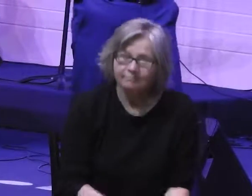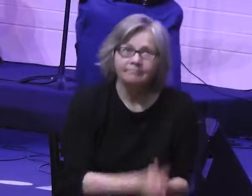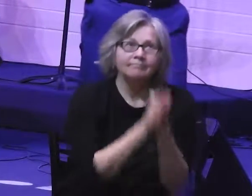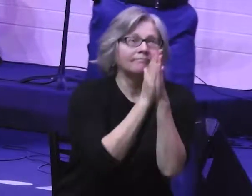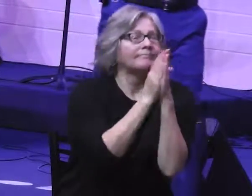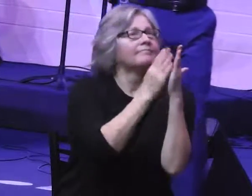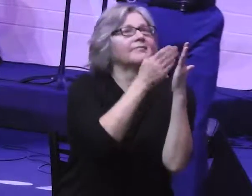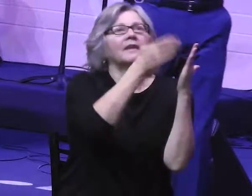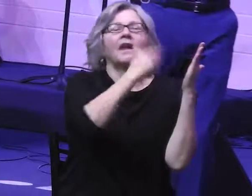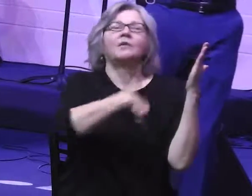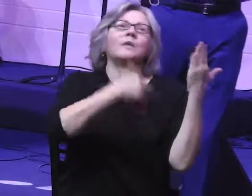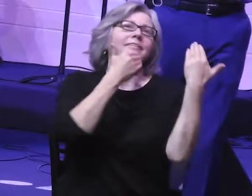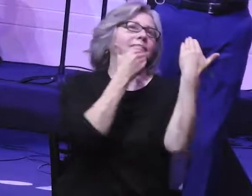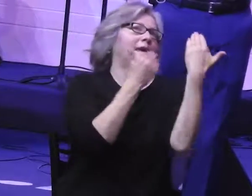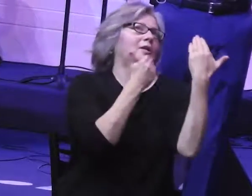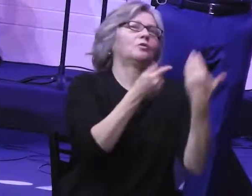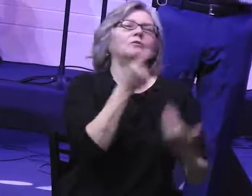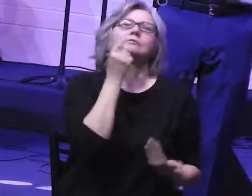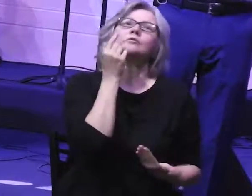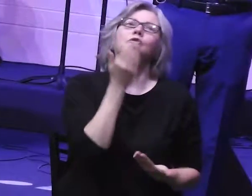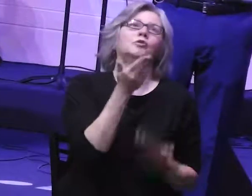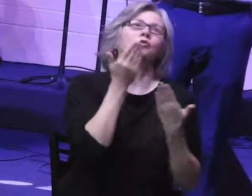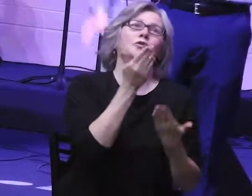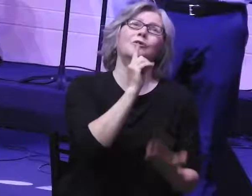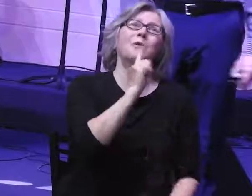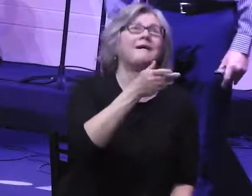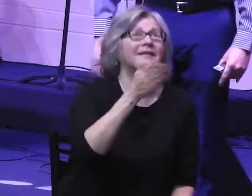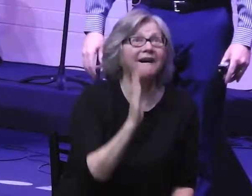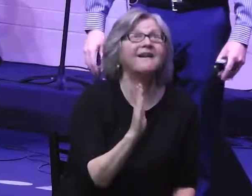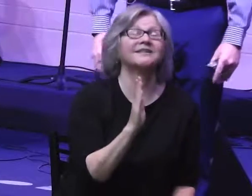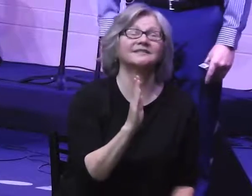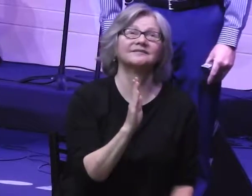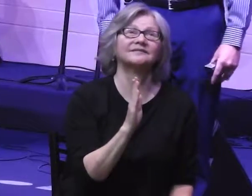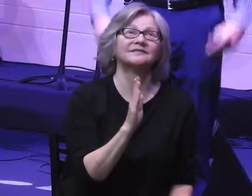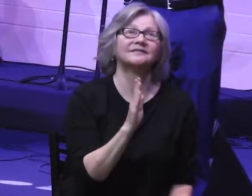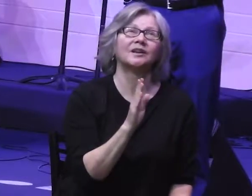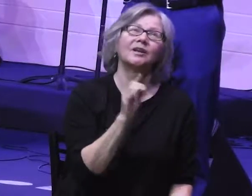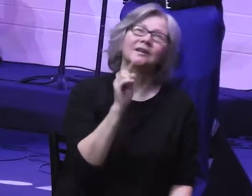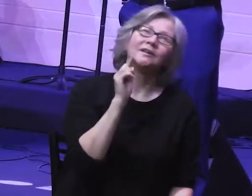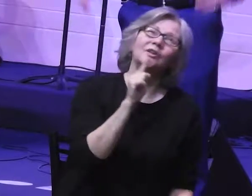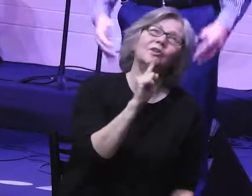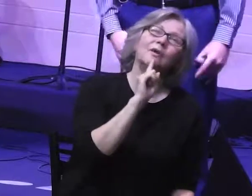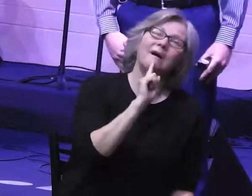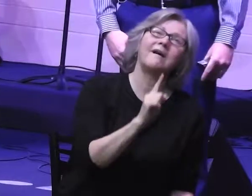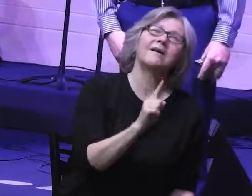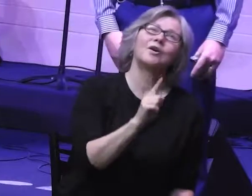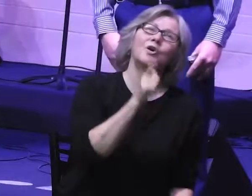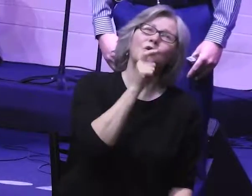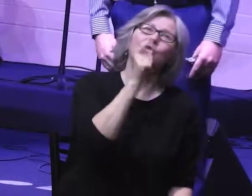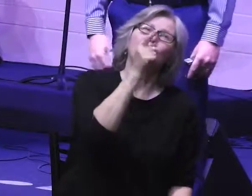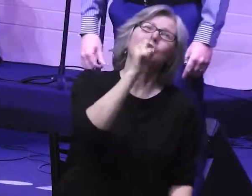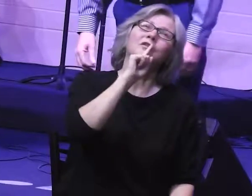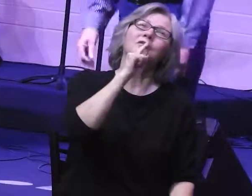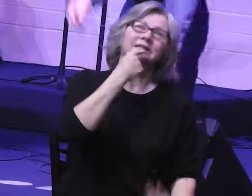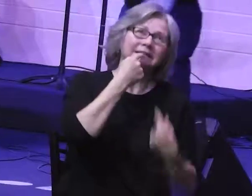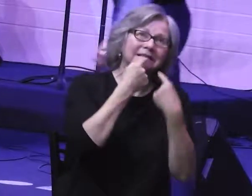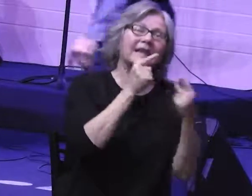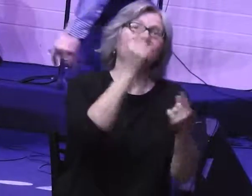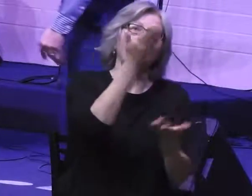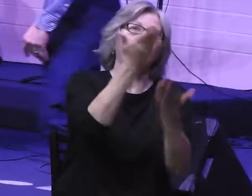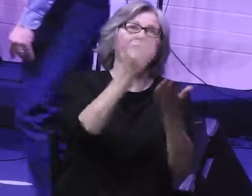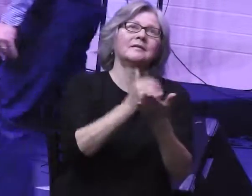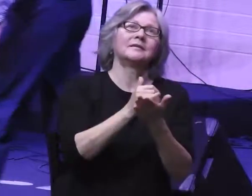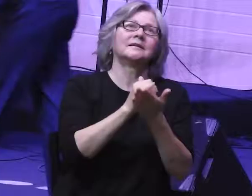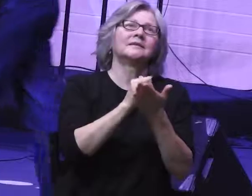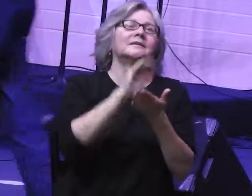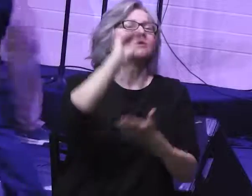God, we thank You that You are God. That You are who You've claimed